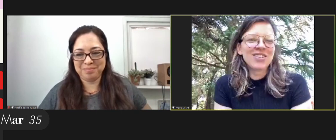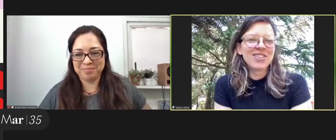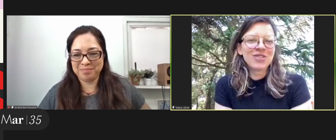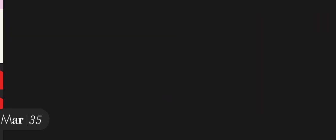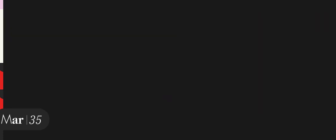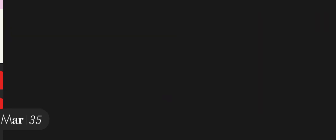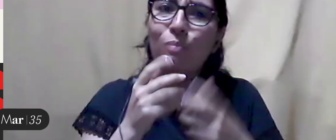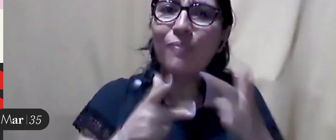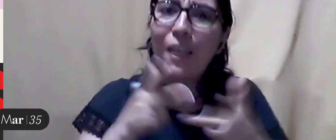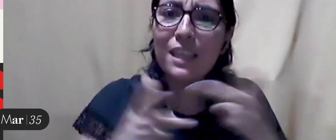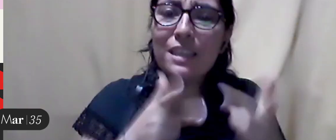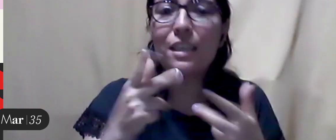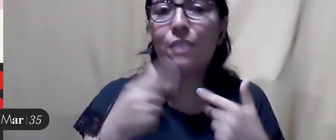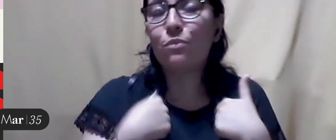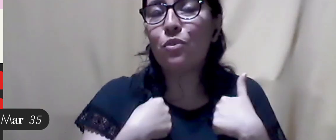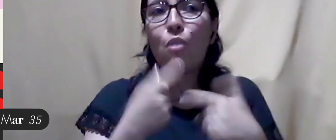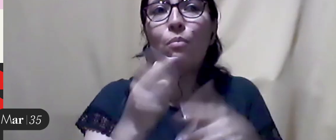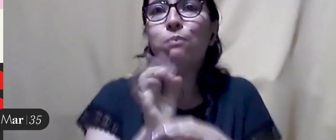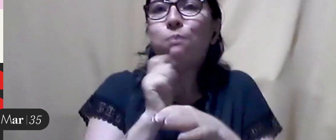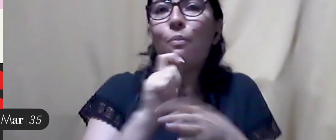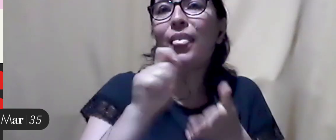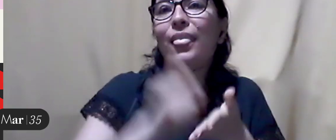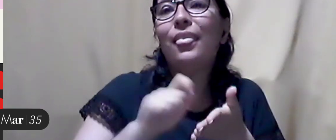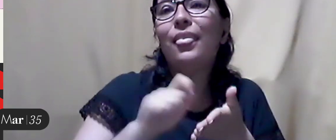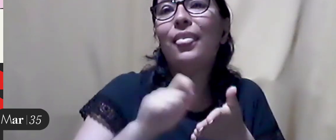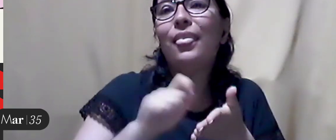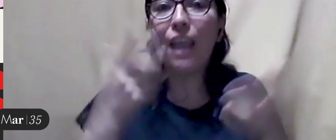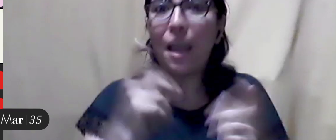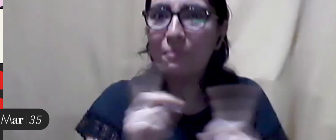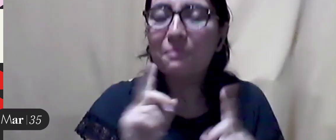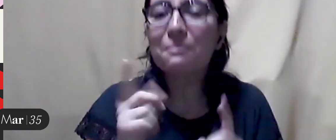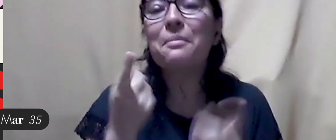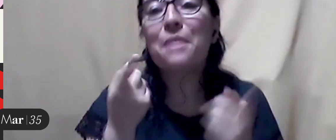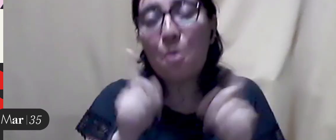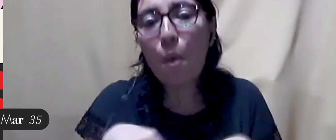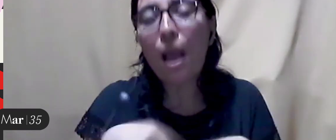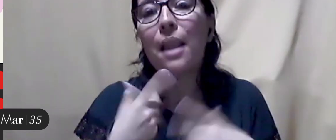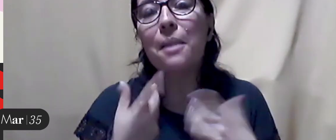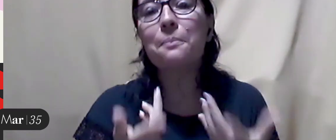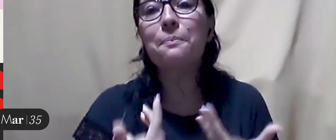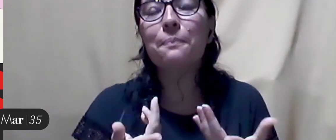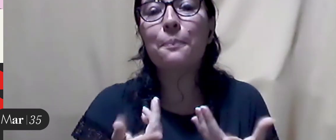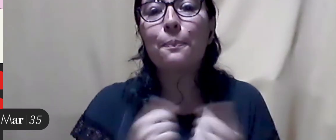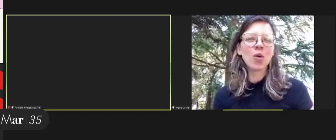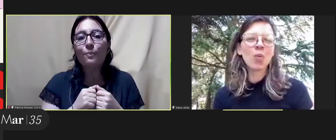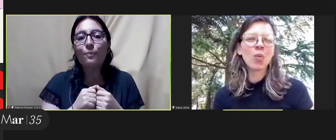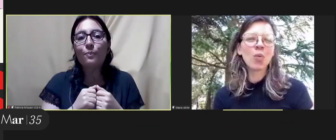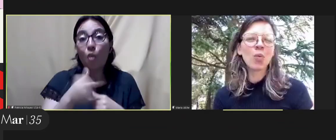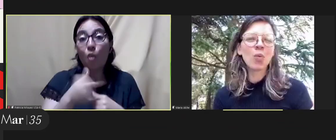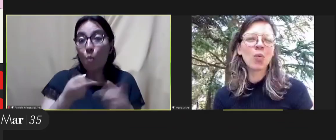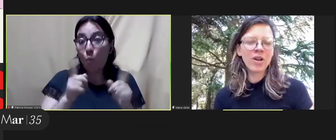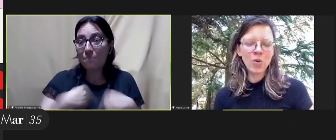to put in words what I feel because I'm now academician. But